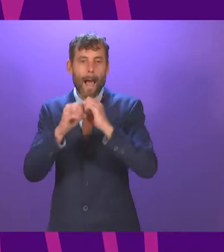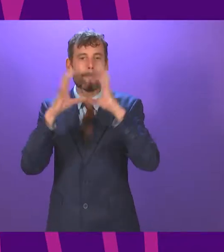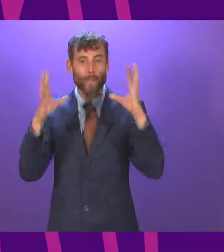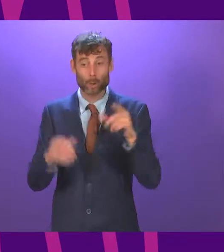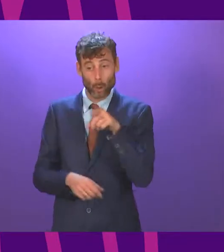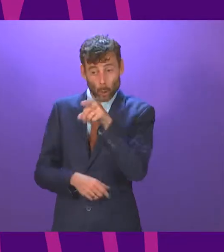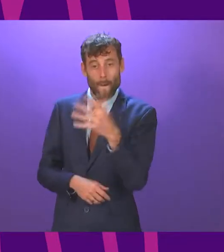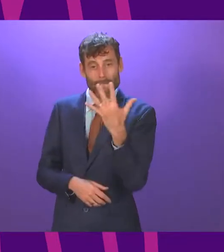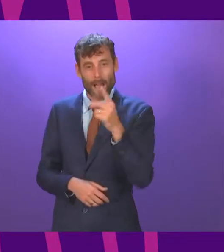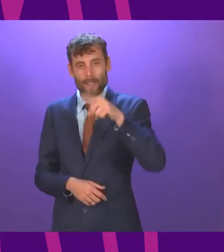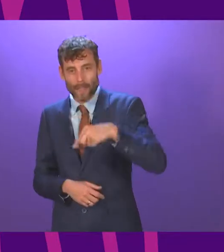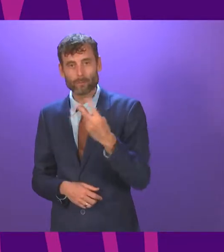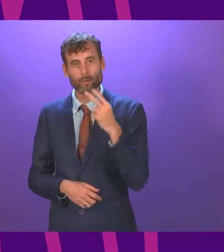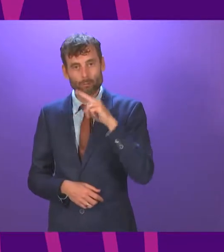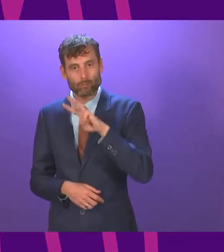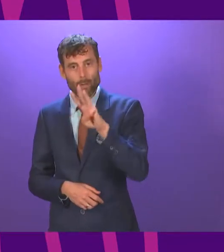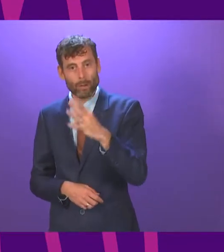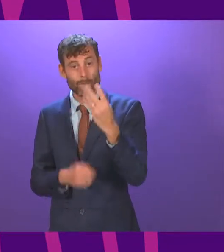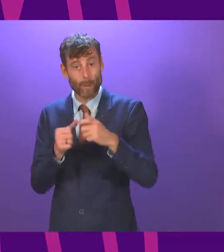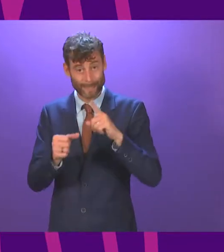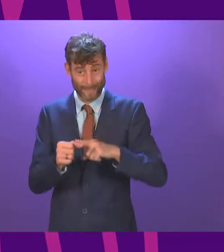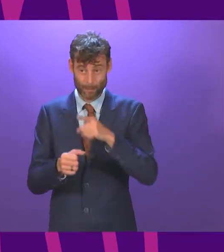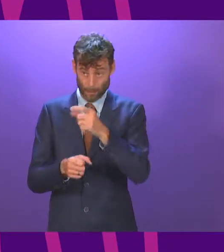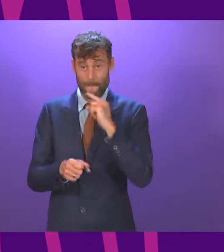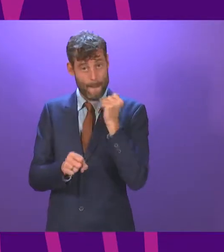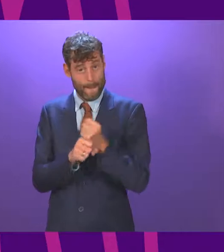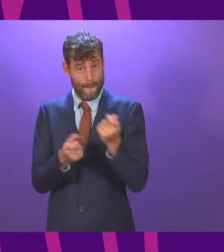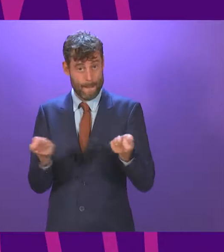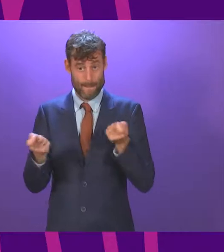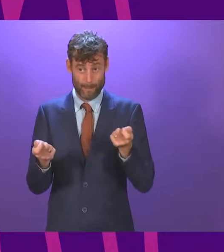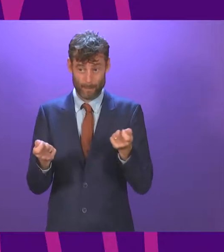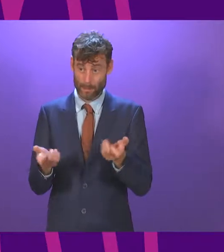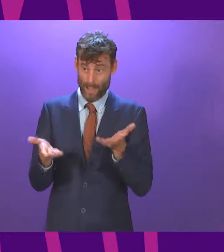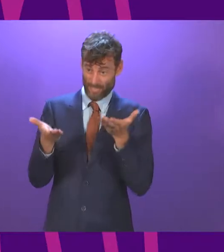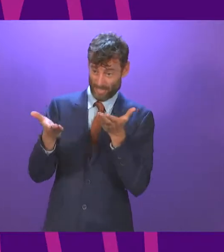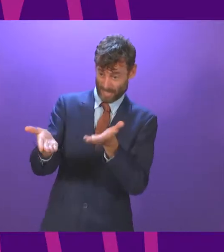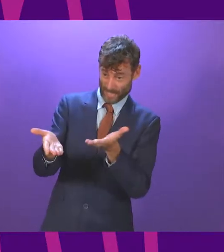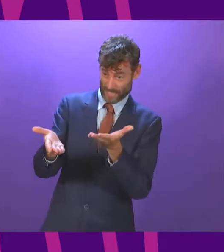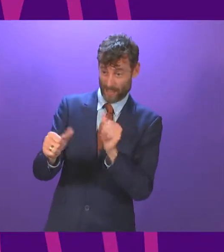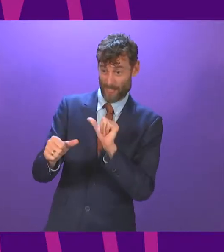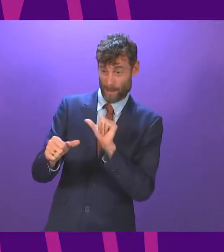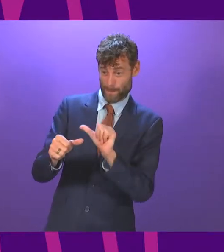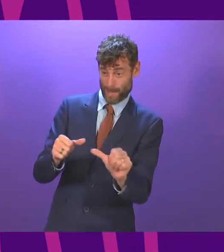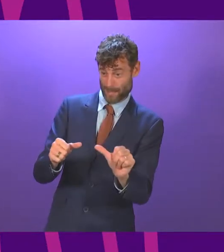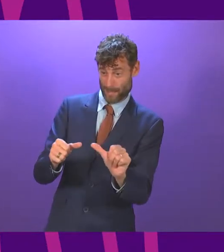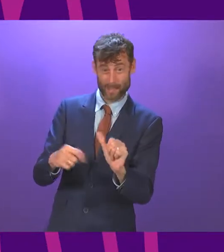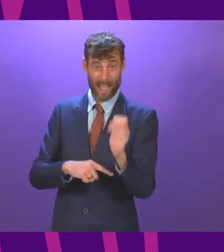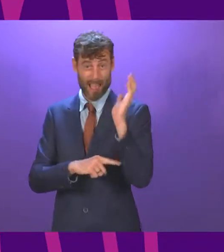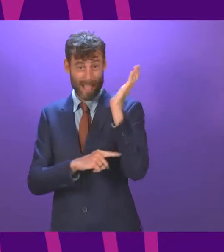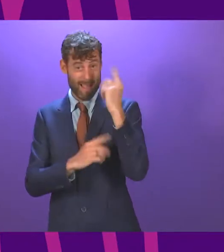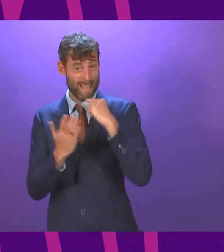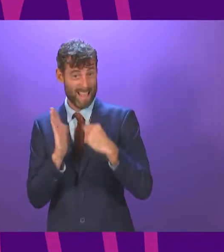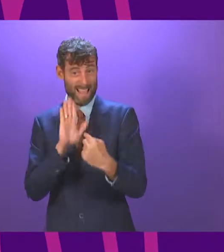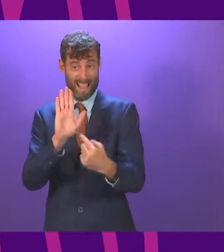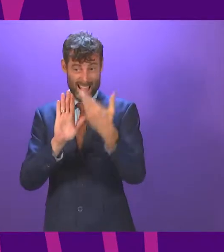,234 days in office and this is the best it gets. Thank you. Thank you Mr